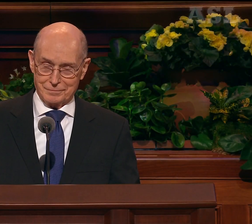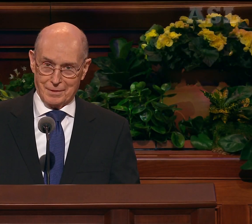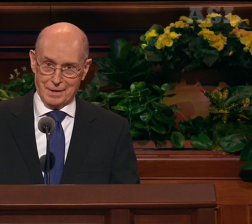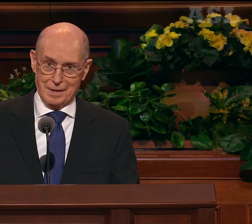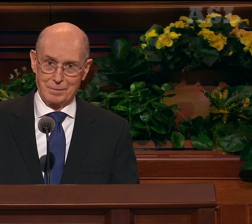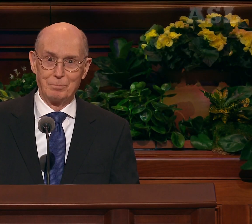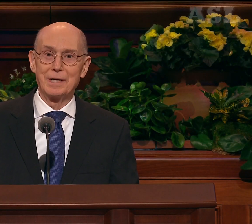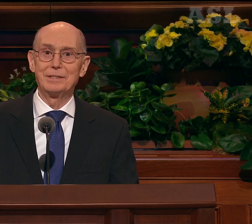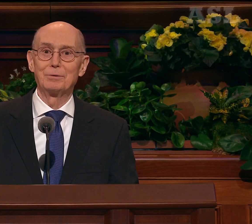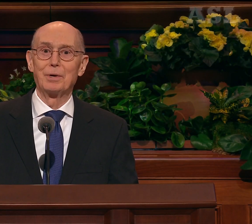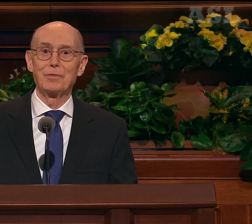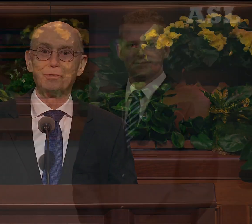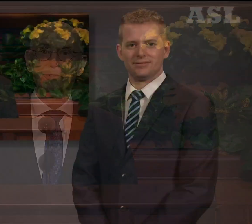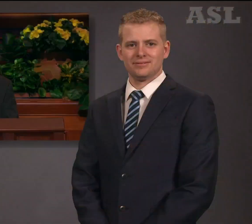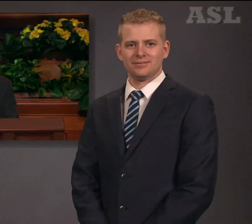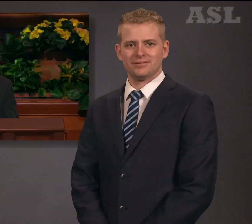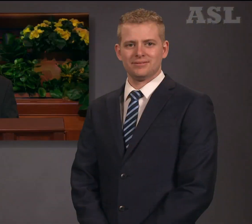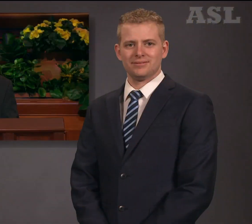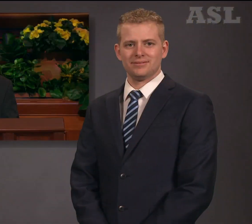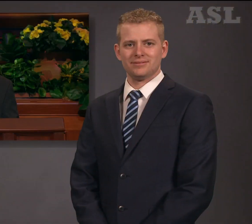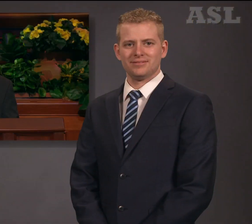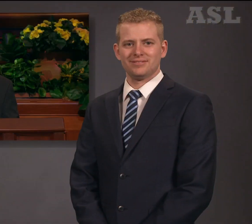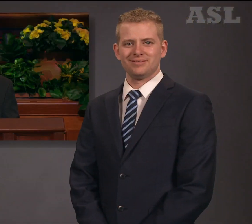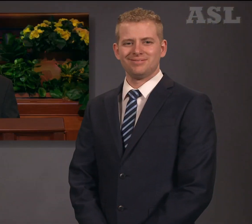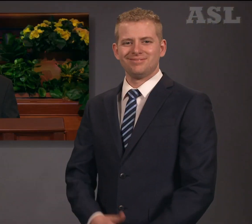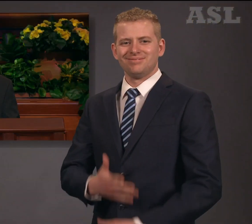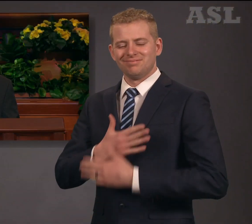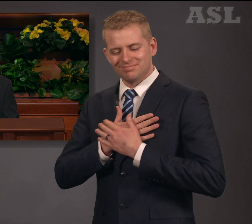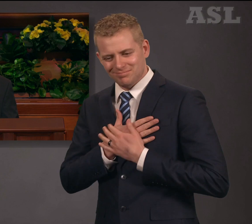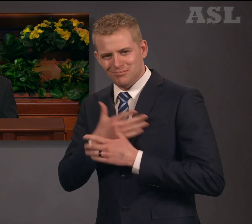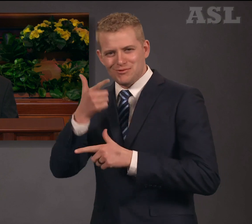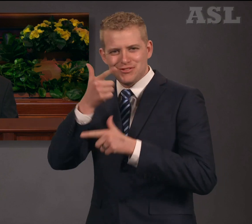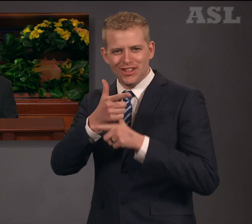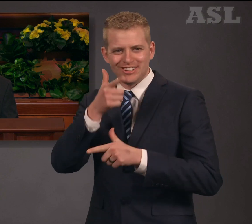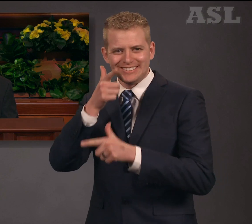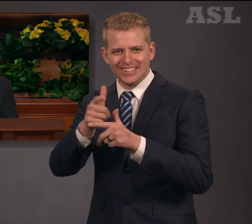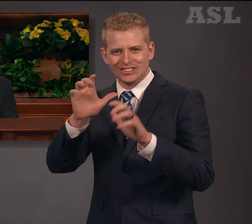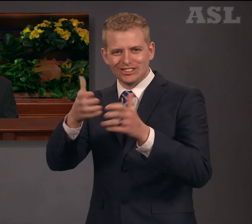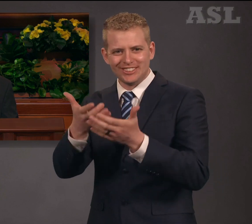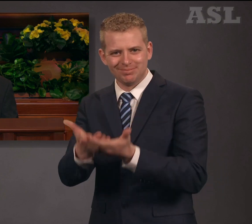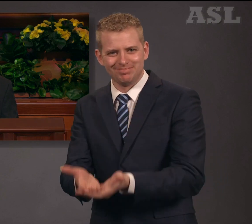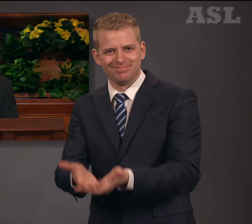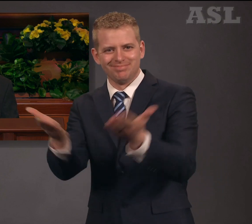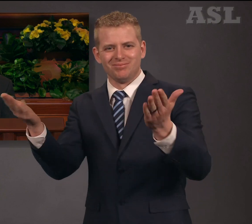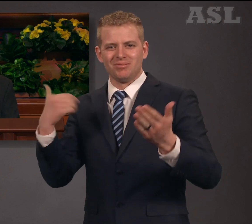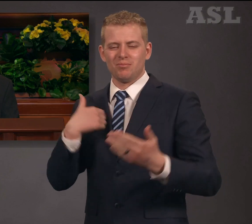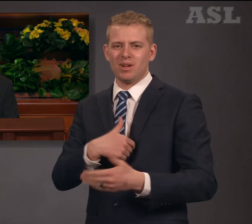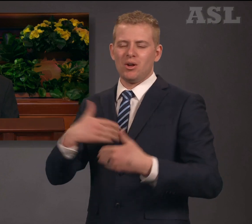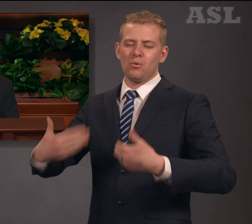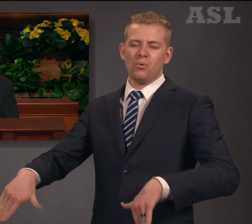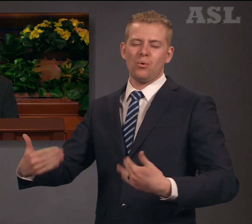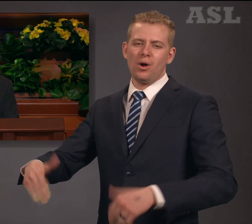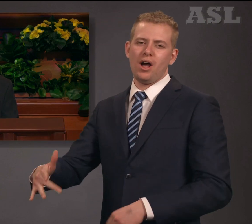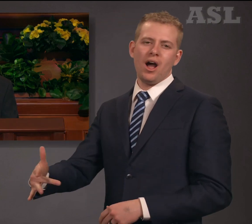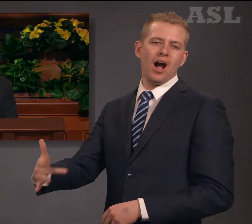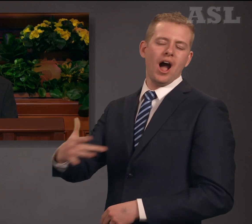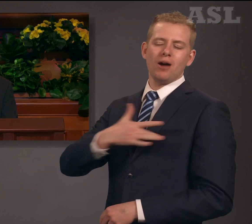My dear brothers and sisters, we have been blessed by the inspired teachings